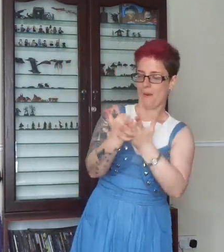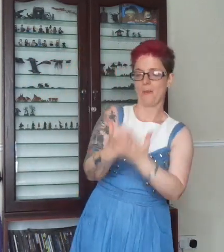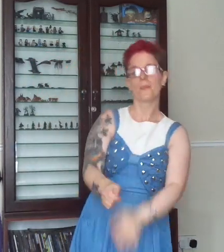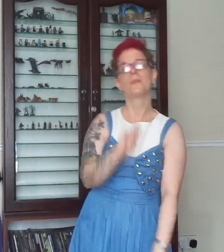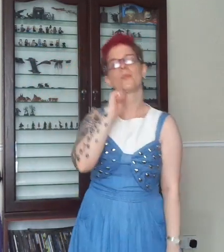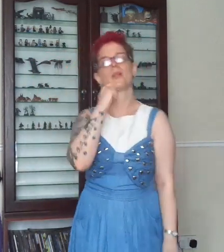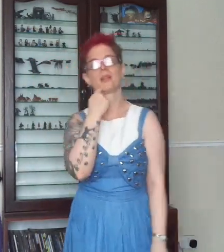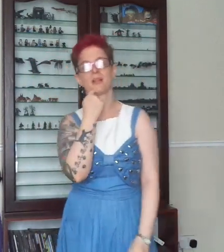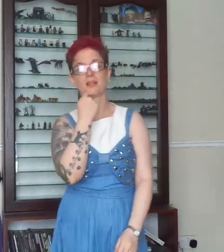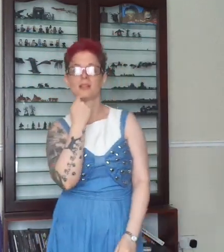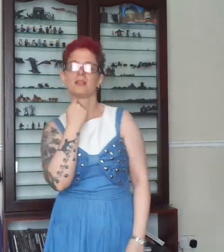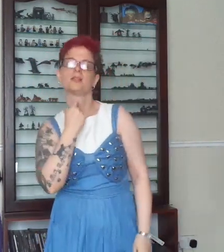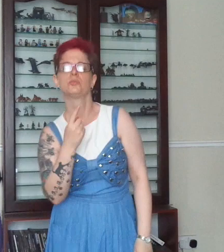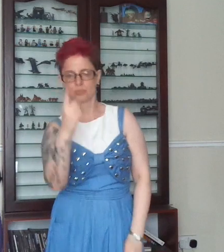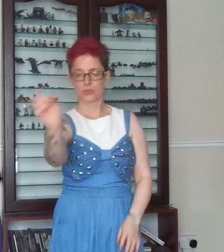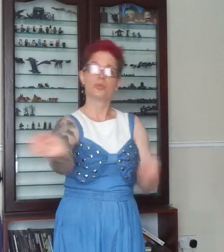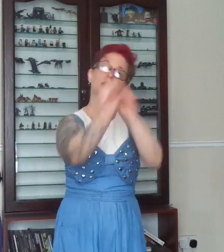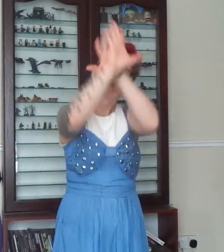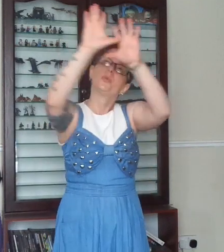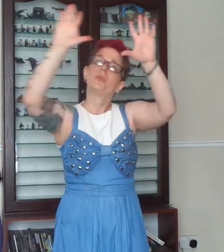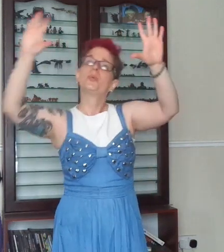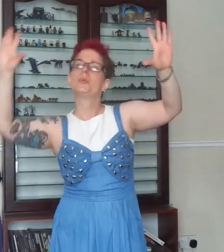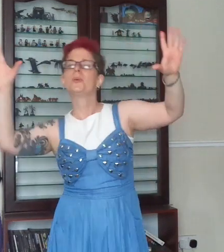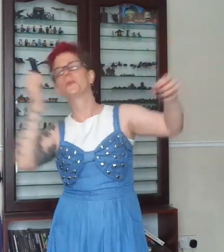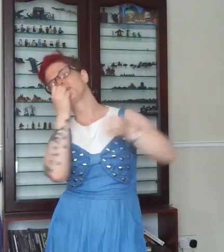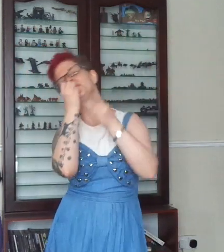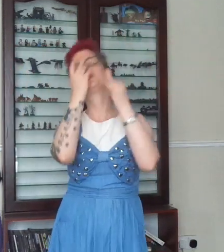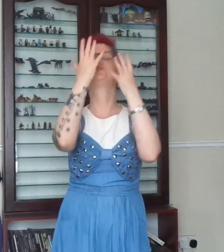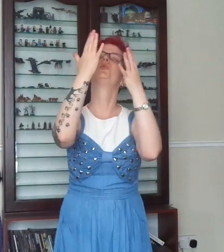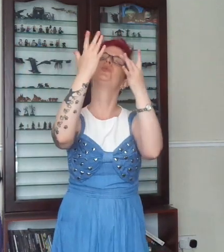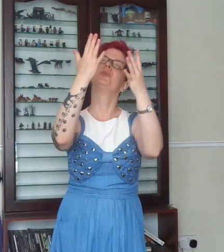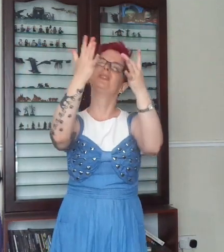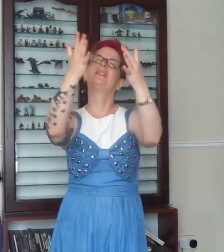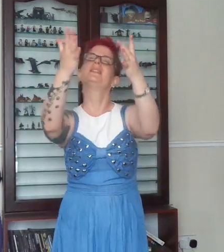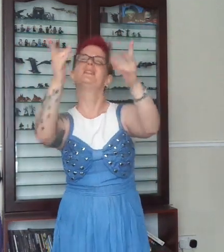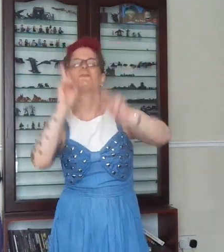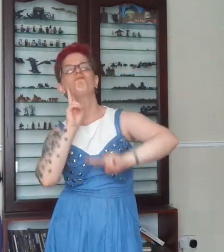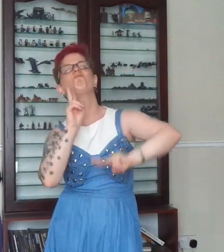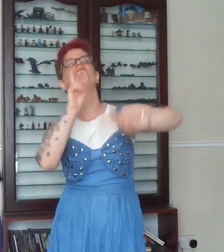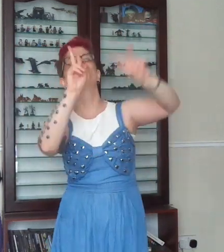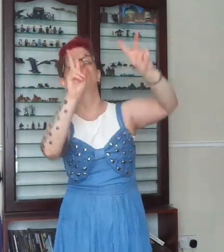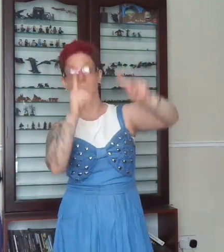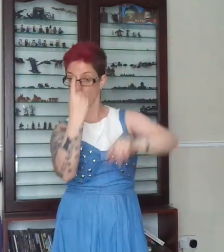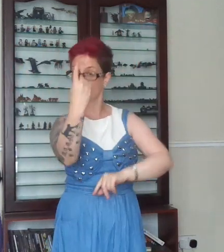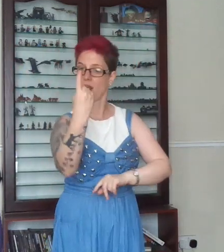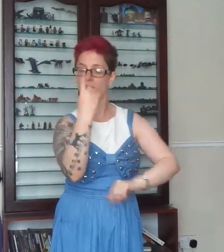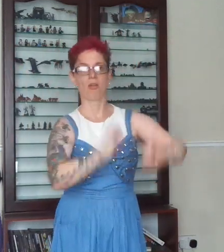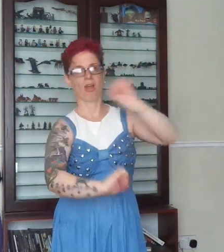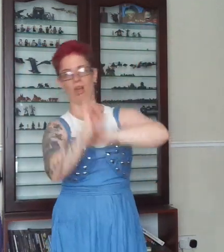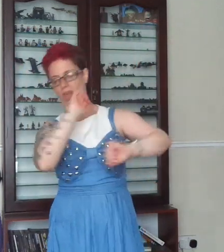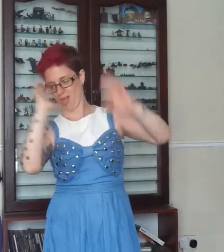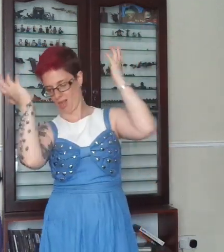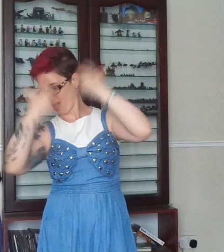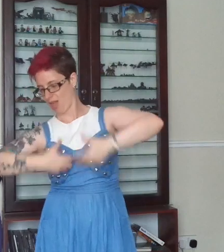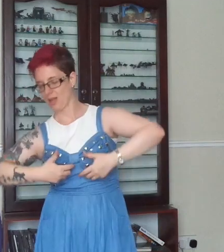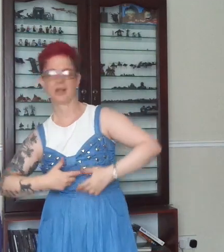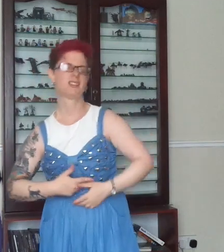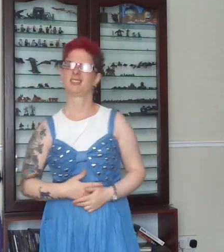I see everything you can be I see the beauty that you can see On the nights you feel